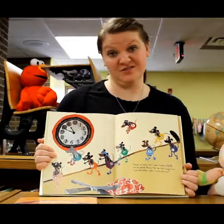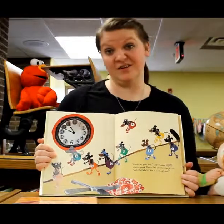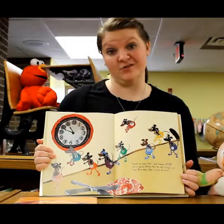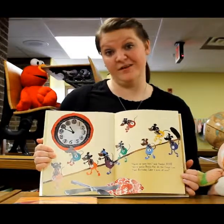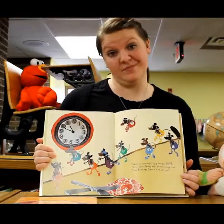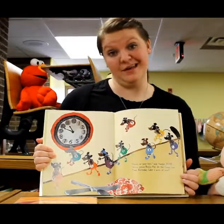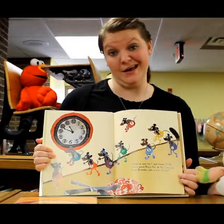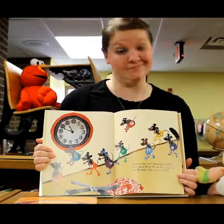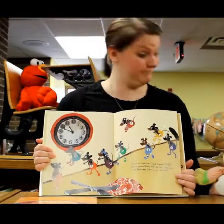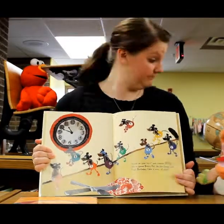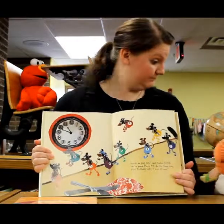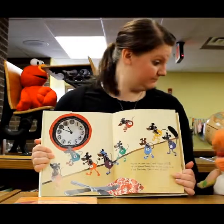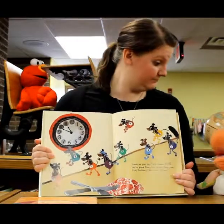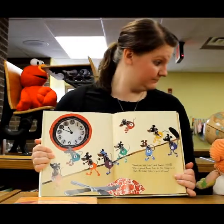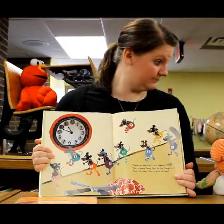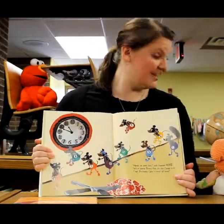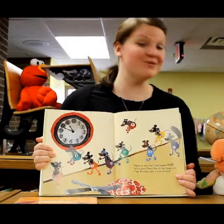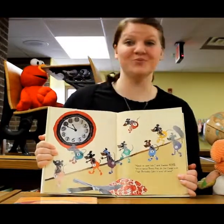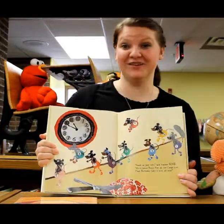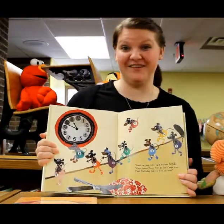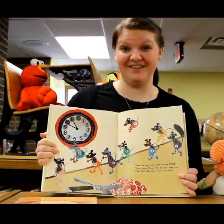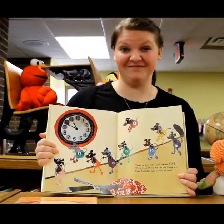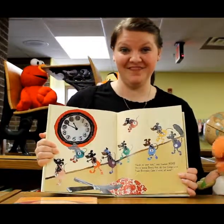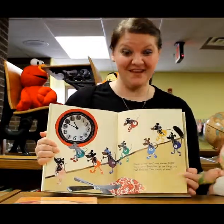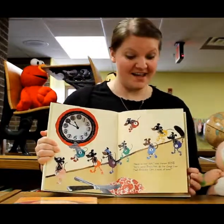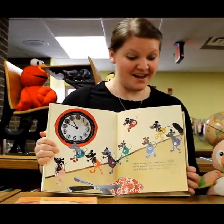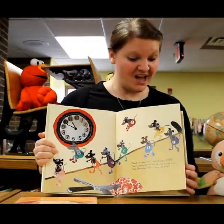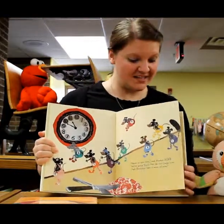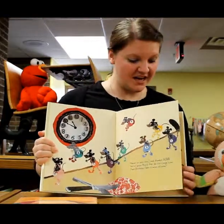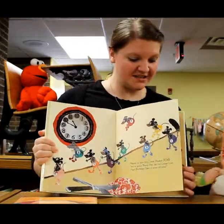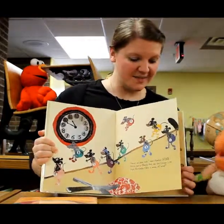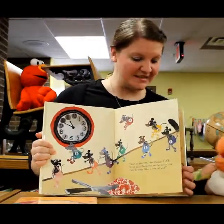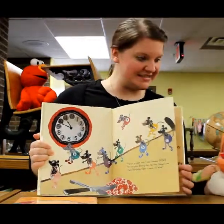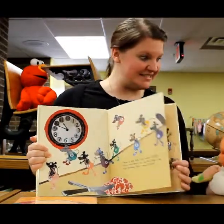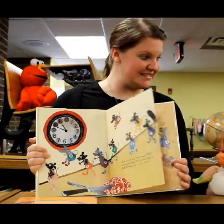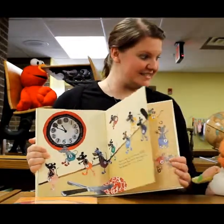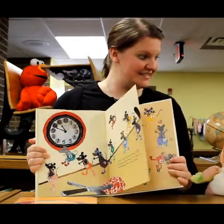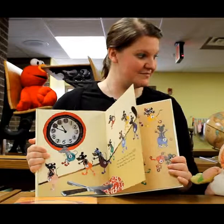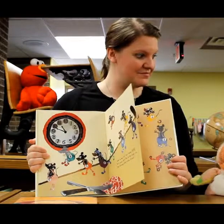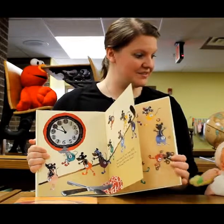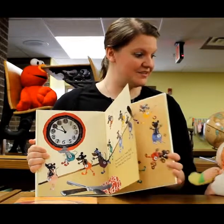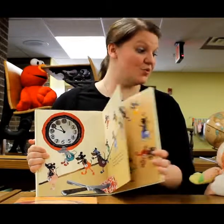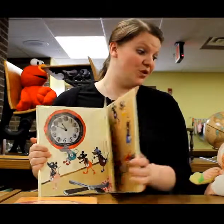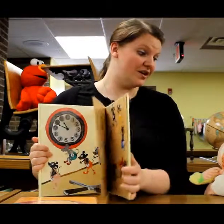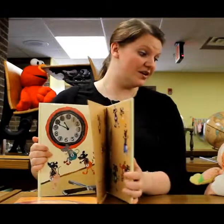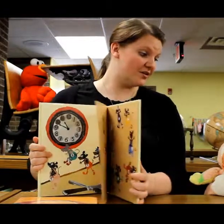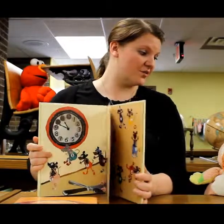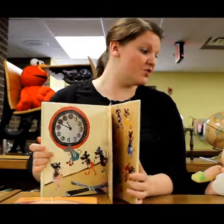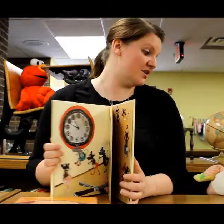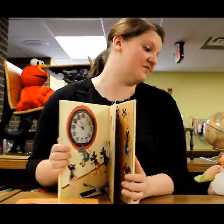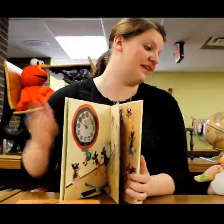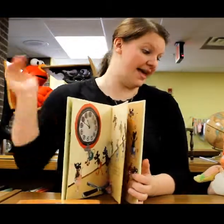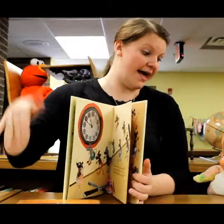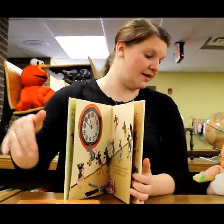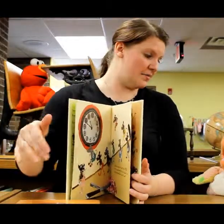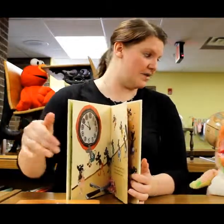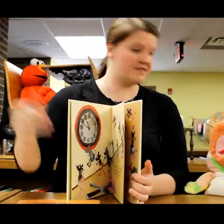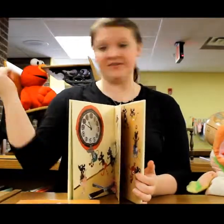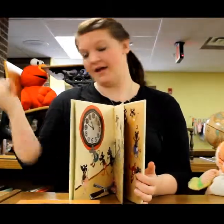is running away from the cat. Was it cute? It was real fun. And it tops out. run away from a cat too. You would. Or you could fly at him. Yeah. fly